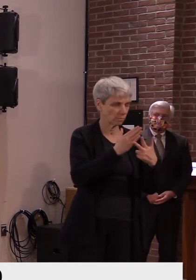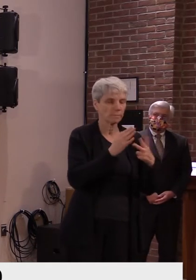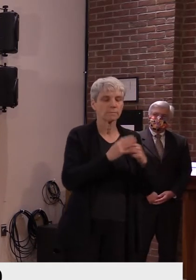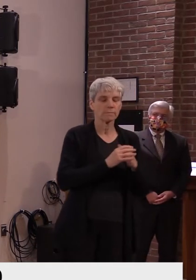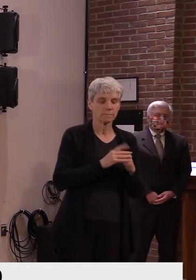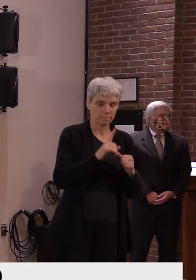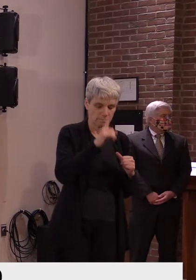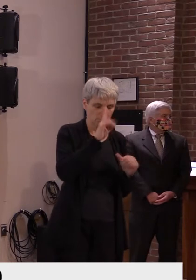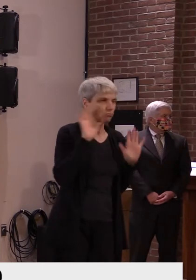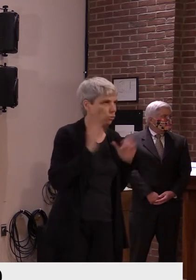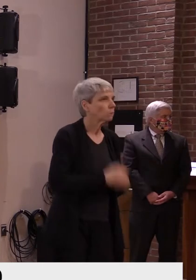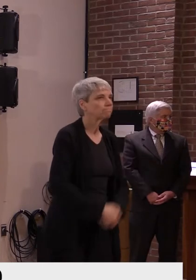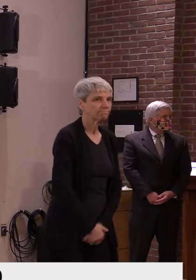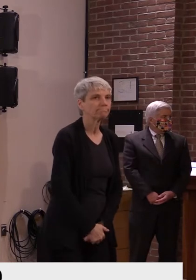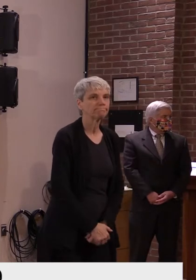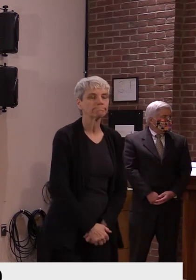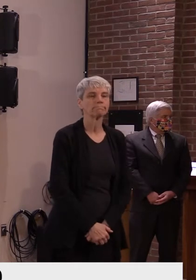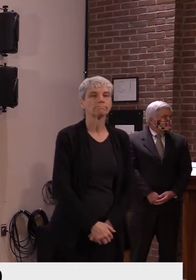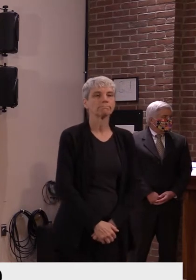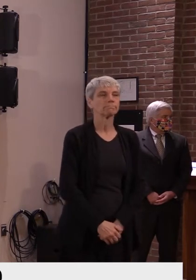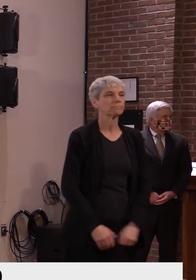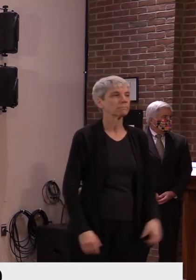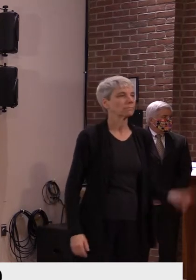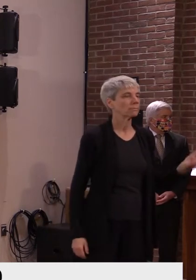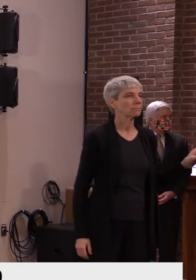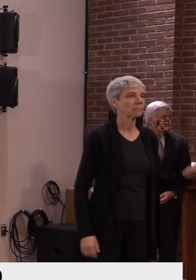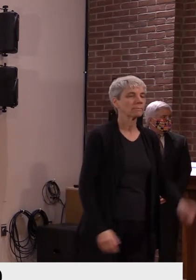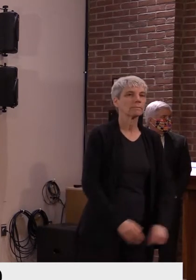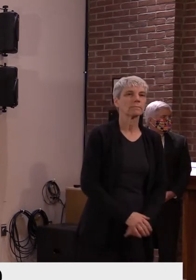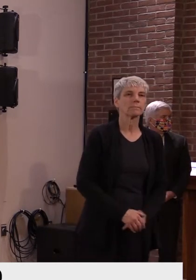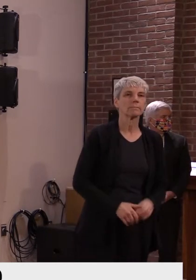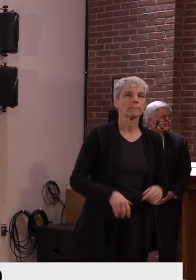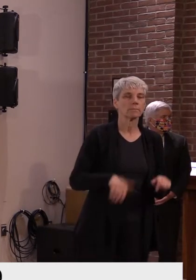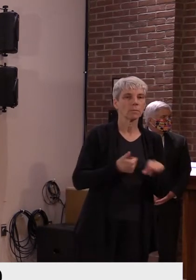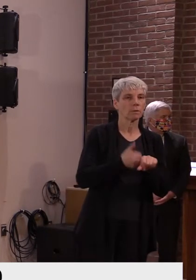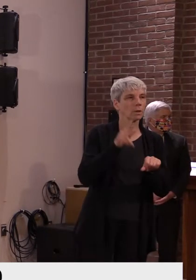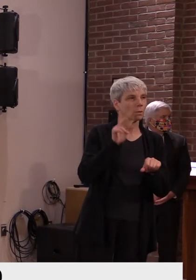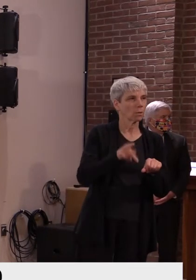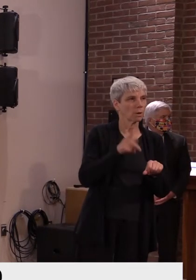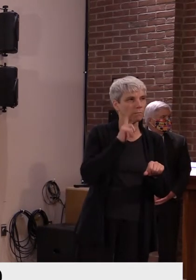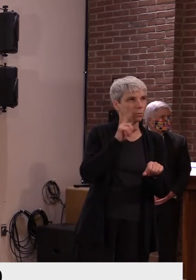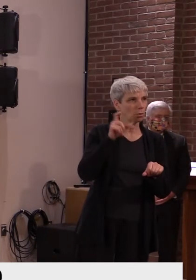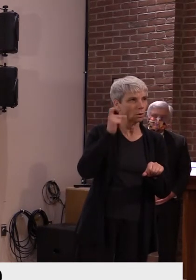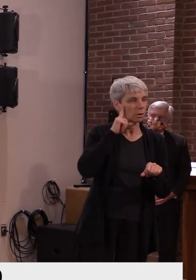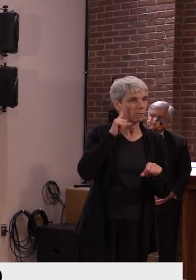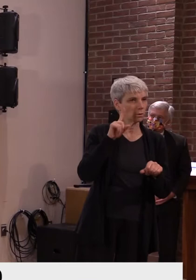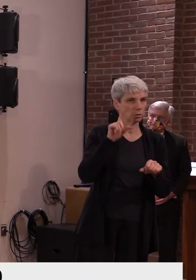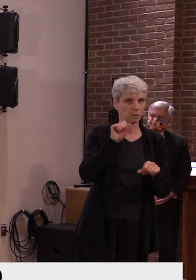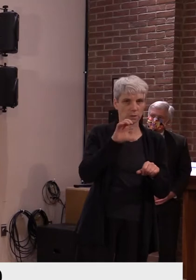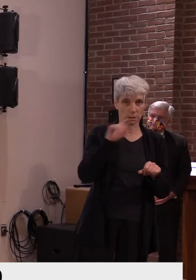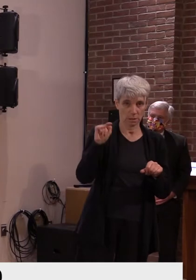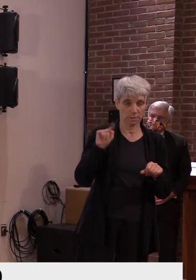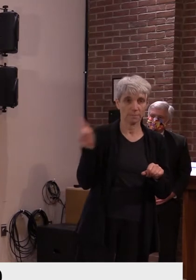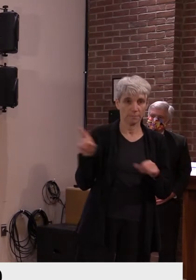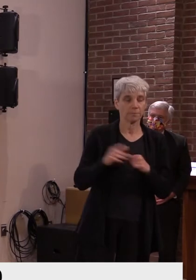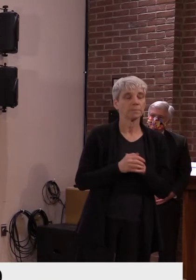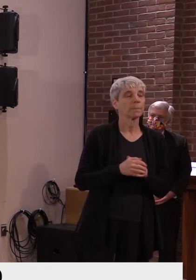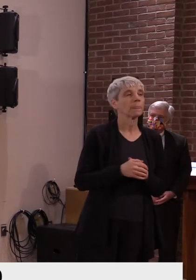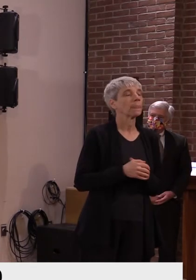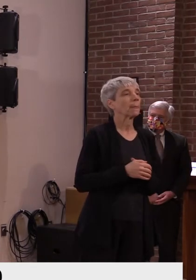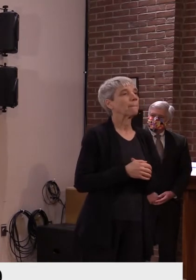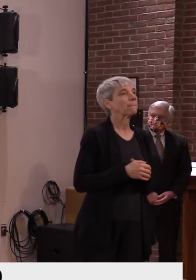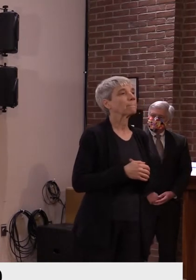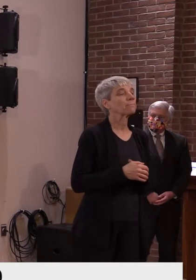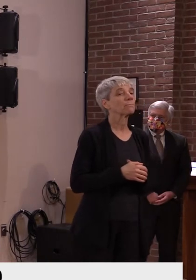let me, let me stop with that. And I just have a secondary question for Governor Scott. yesterday you probably heard